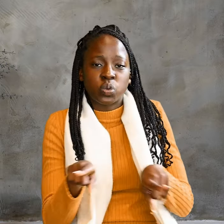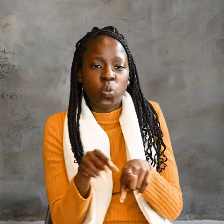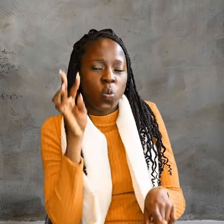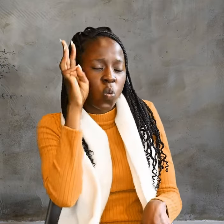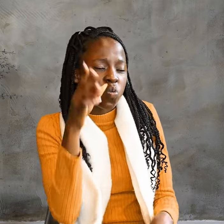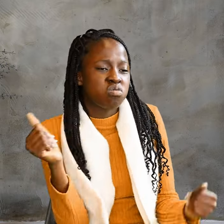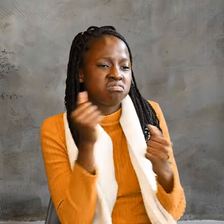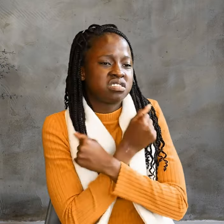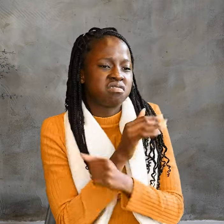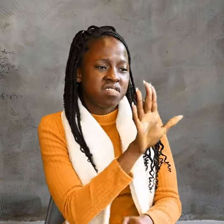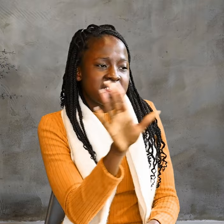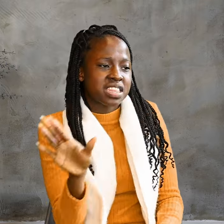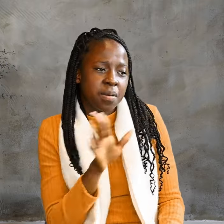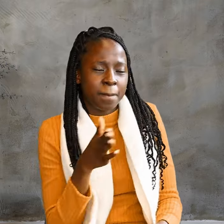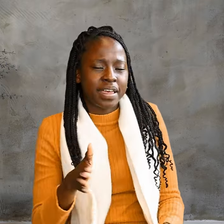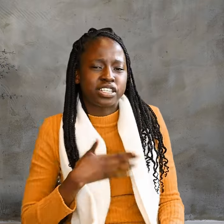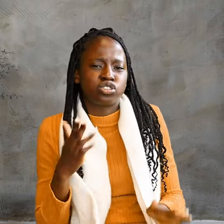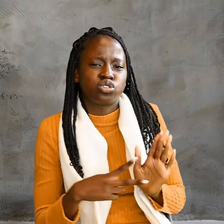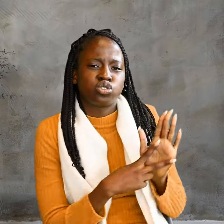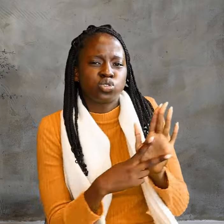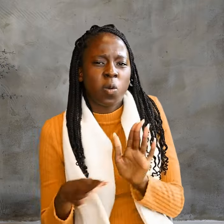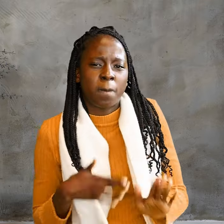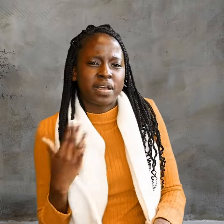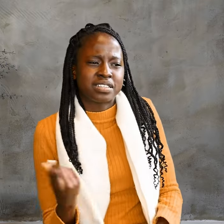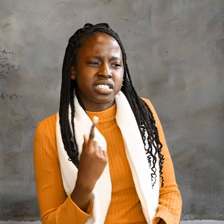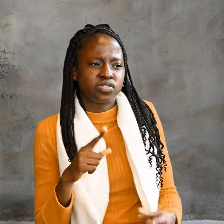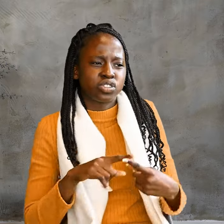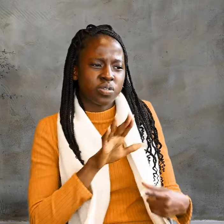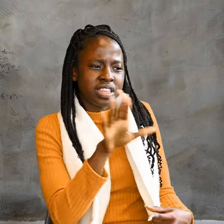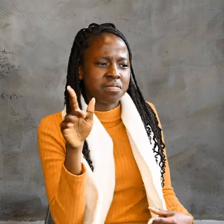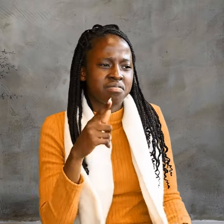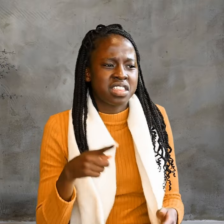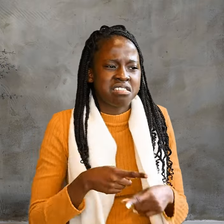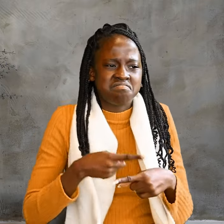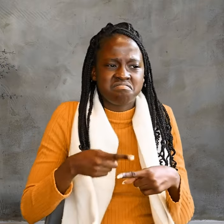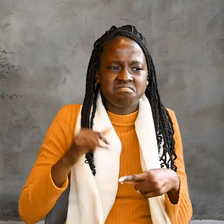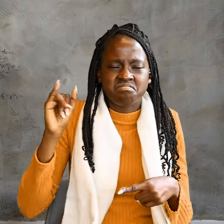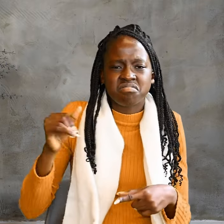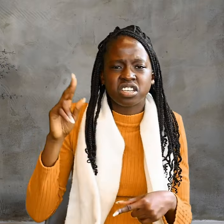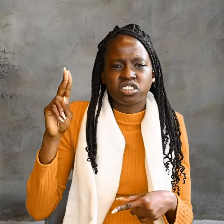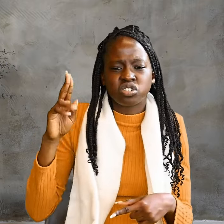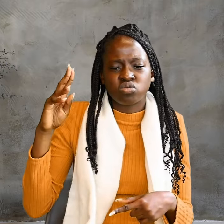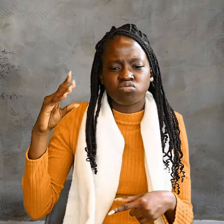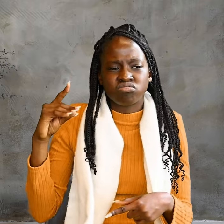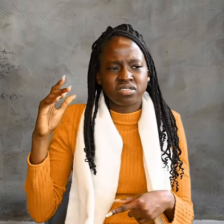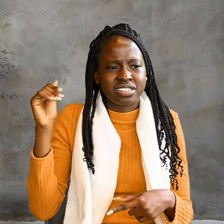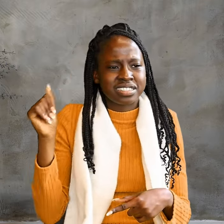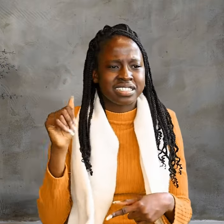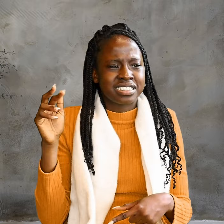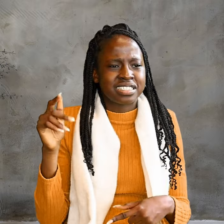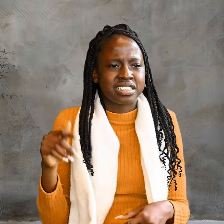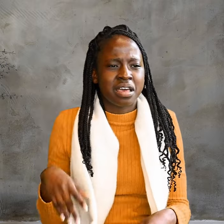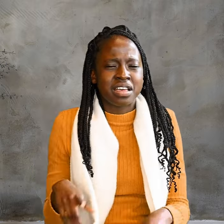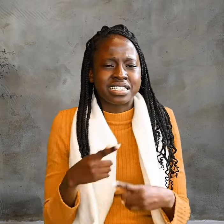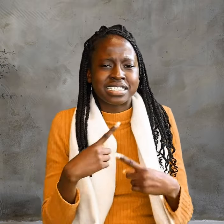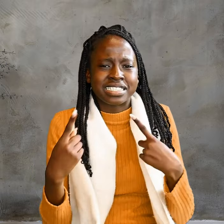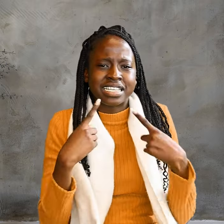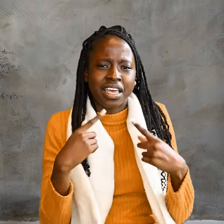Then Judas said, But Lord, why do you intend to show yourself